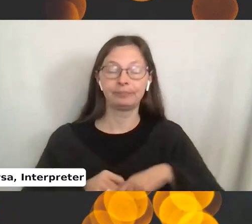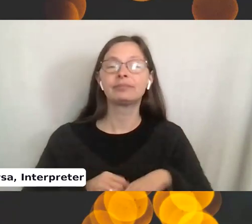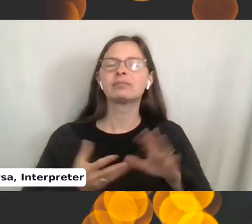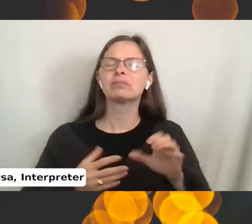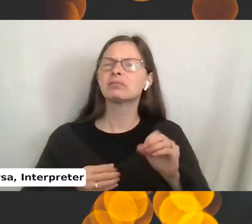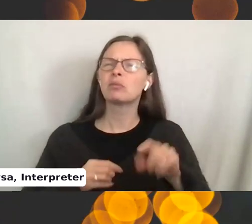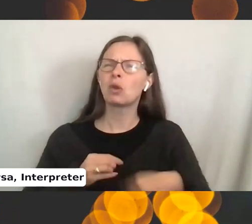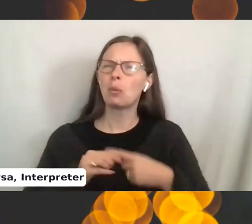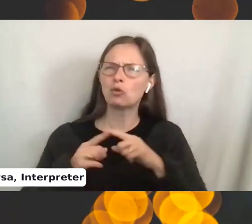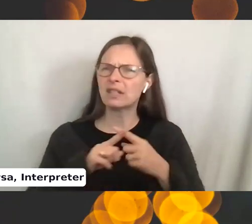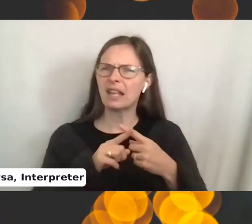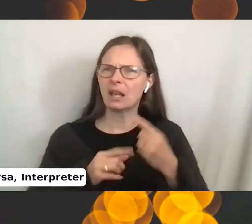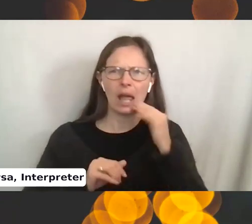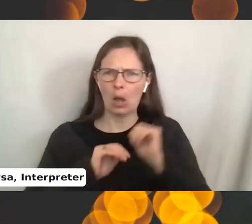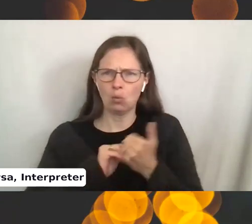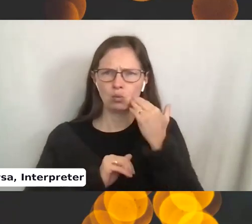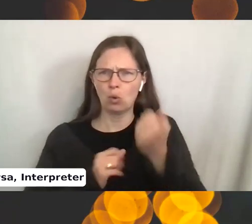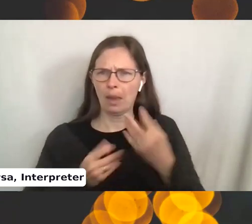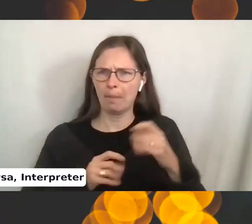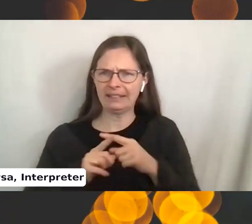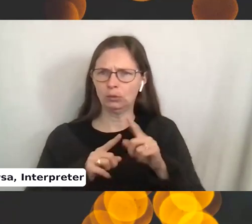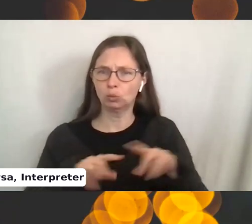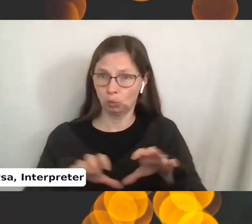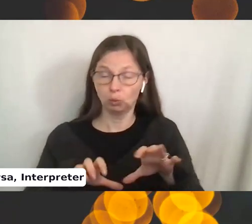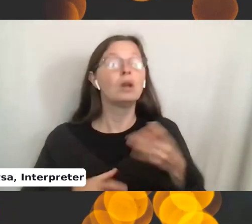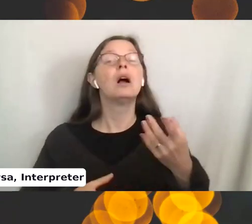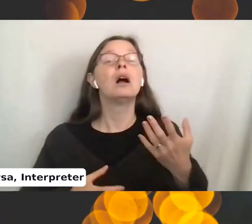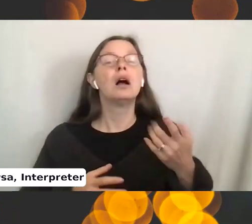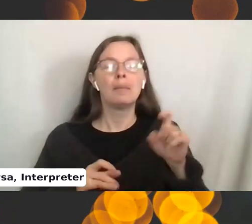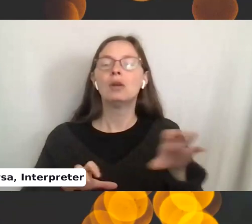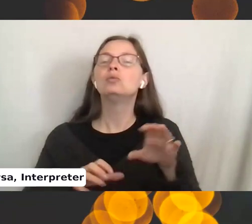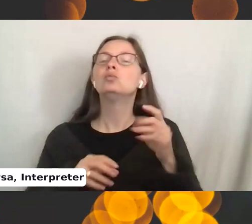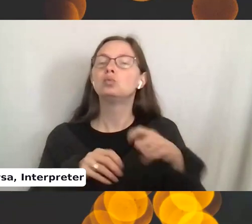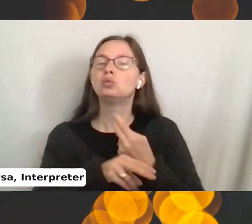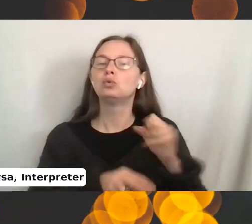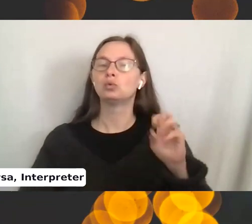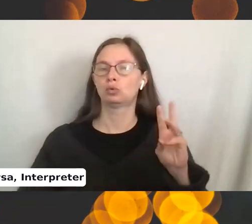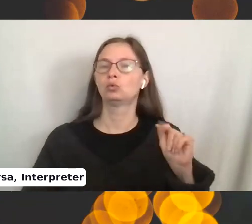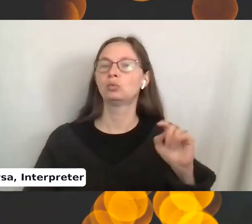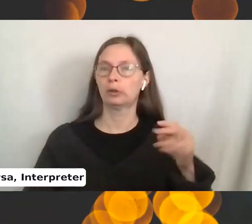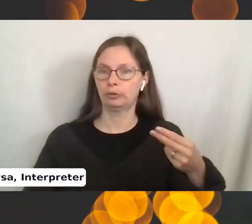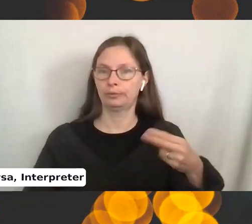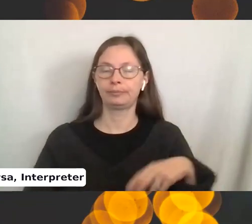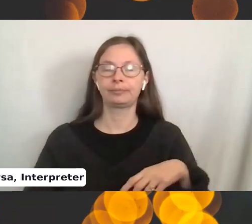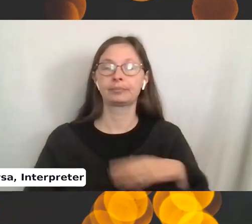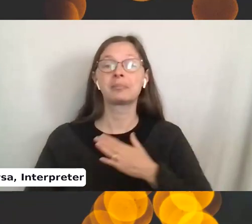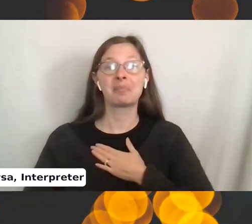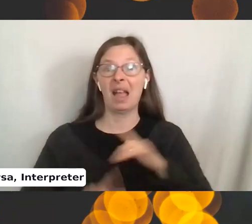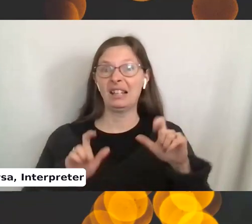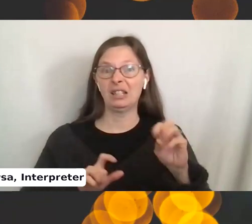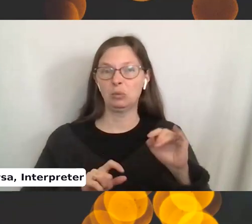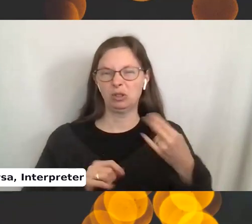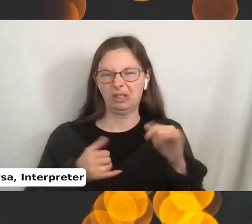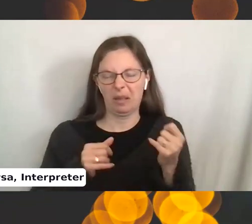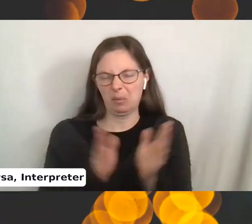stitches to do? Well, you do it with a swatch. Okay. So you make, you make my test swatch is still a little small,